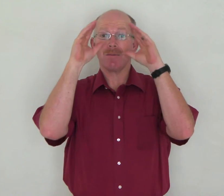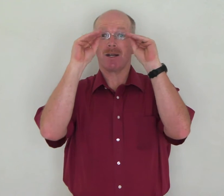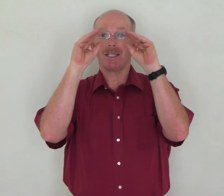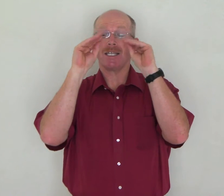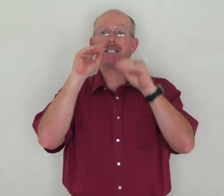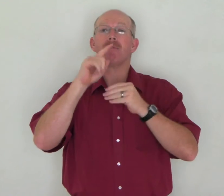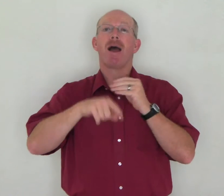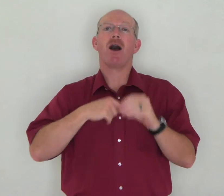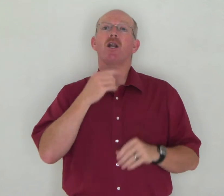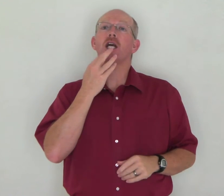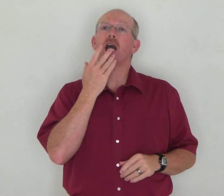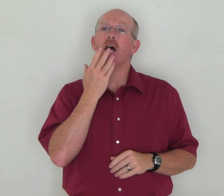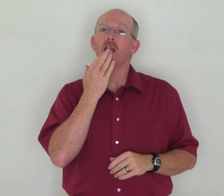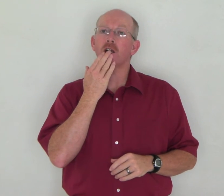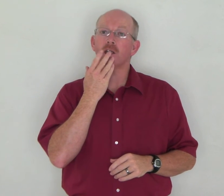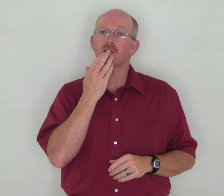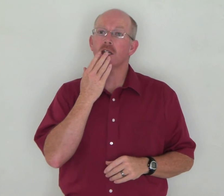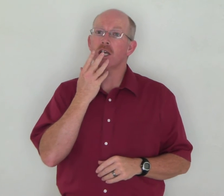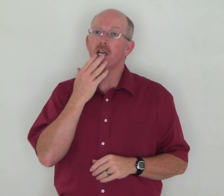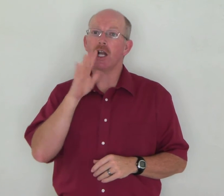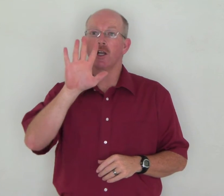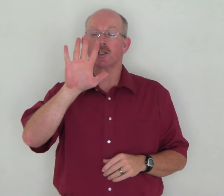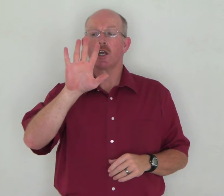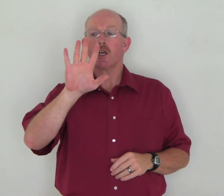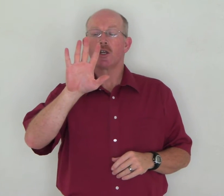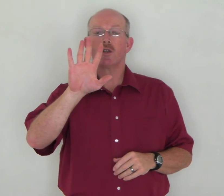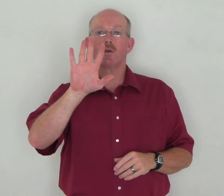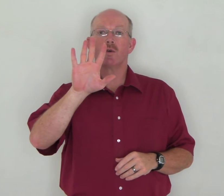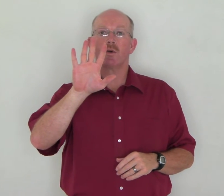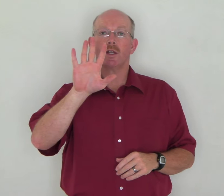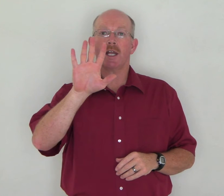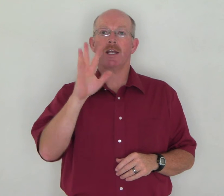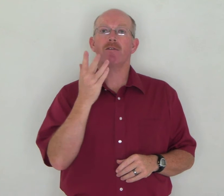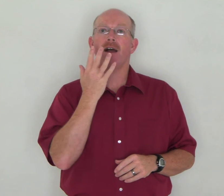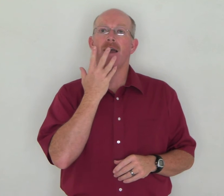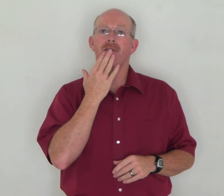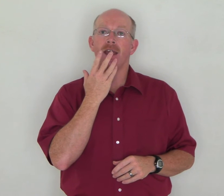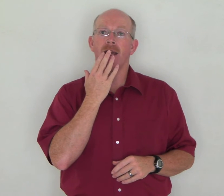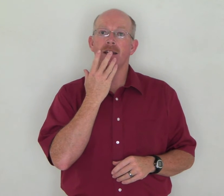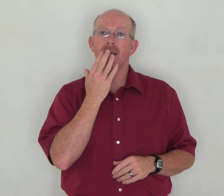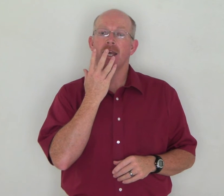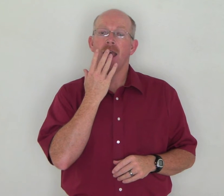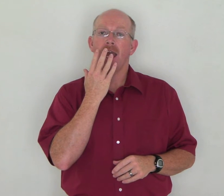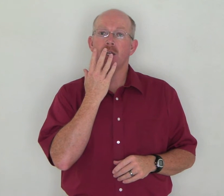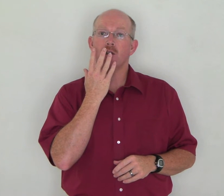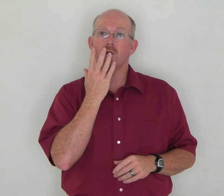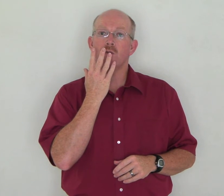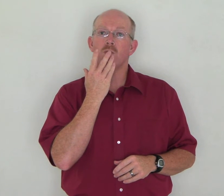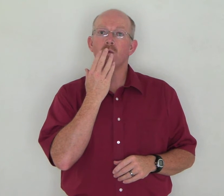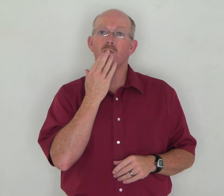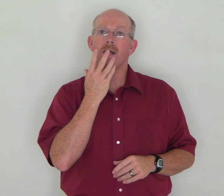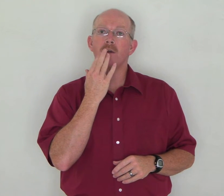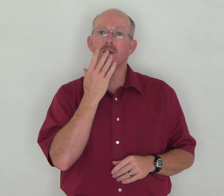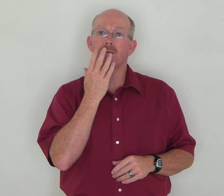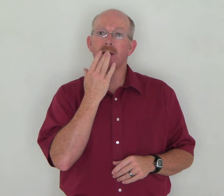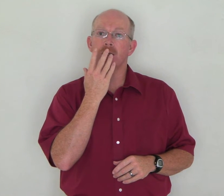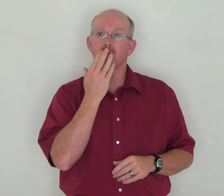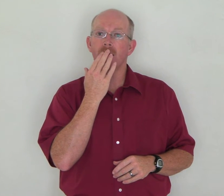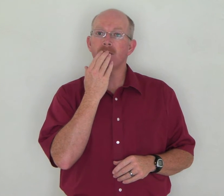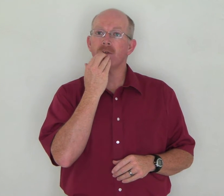going to teach about colors. Colors. You take your five hand and you wiggle your fingers right in front of